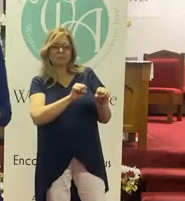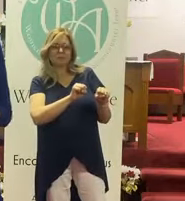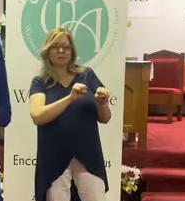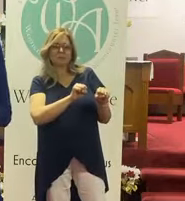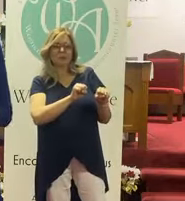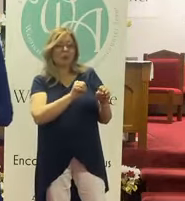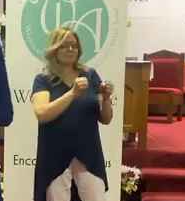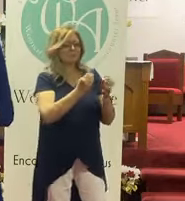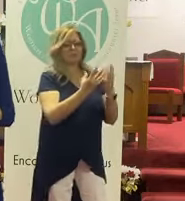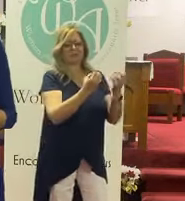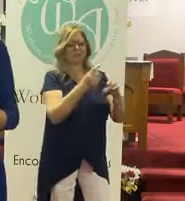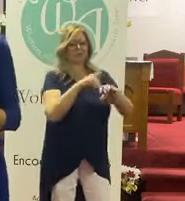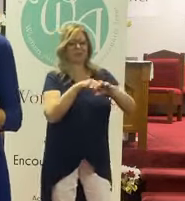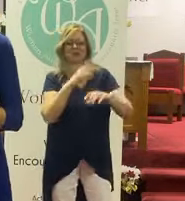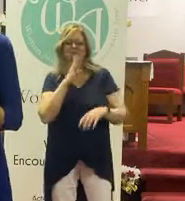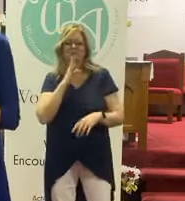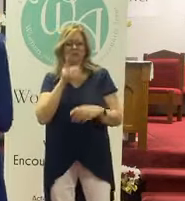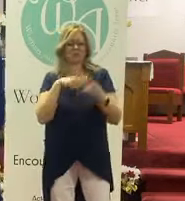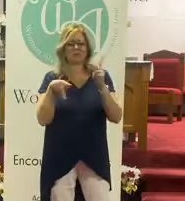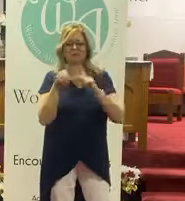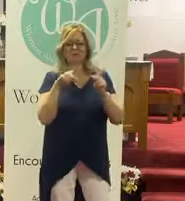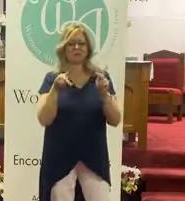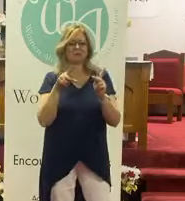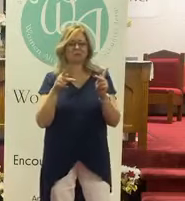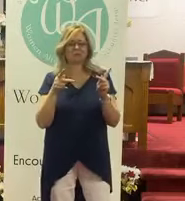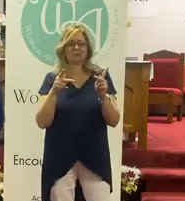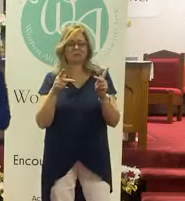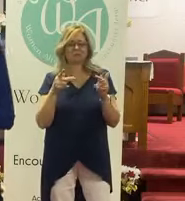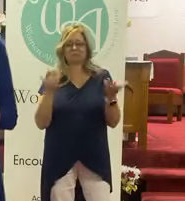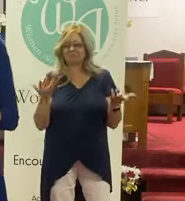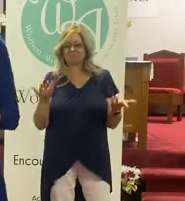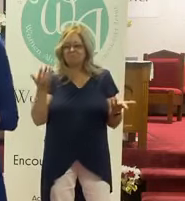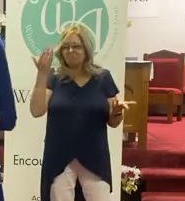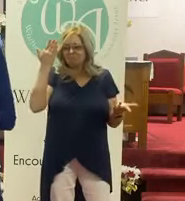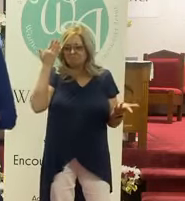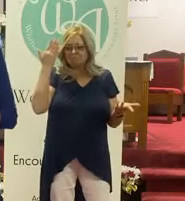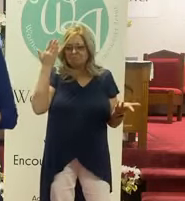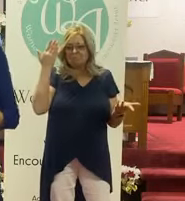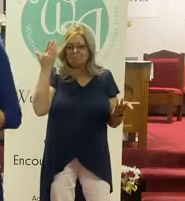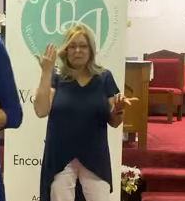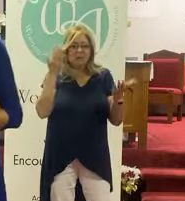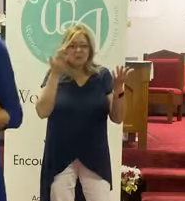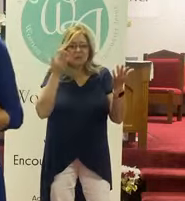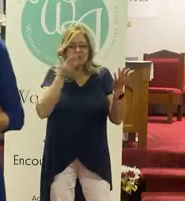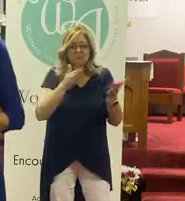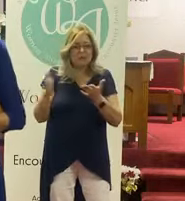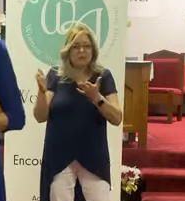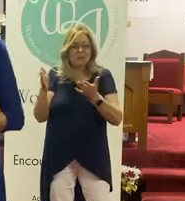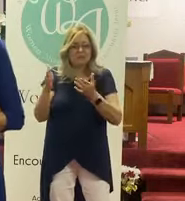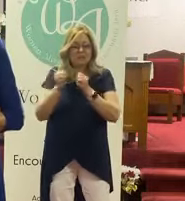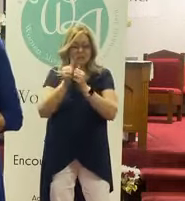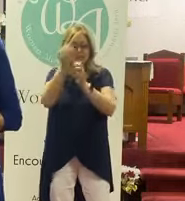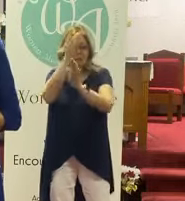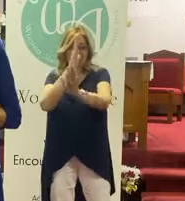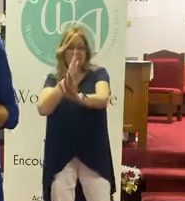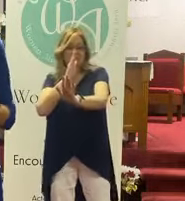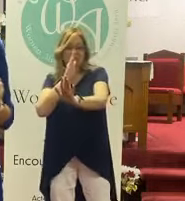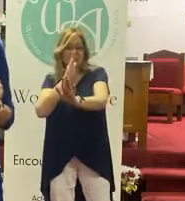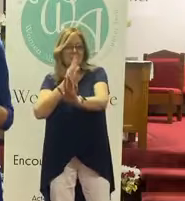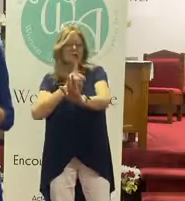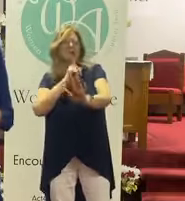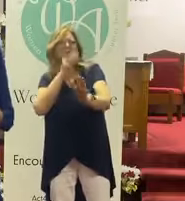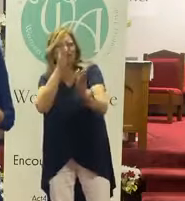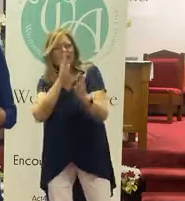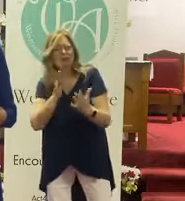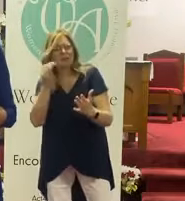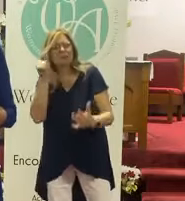You know, as many times I talk to people about whether or not what they're planning to do is God. Mm Is it really